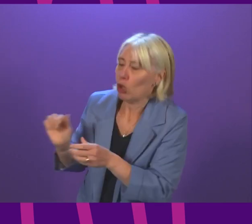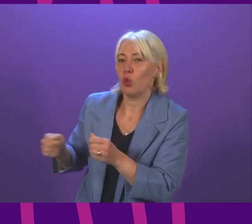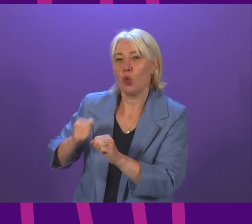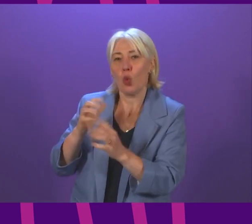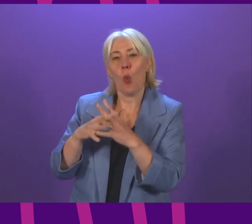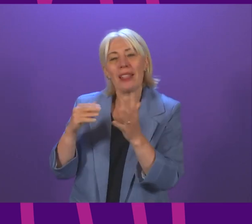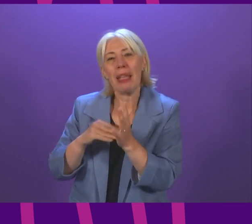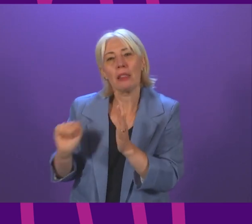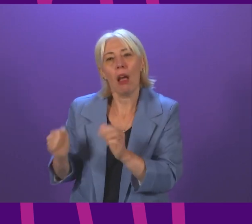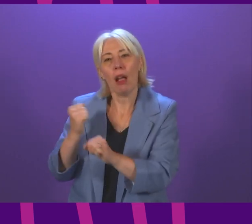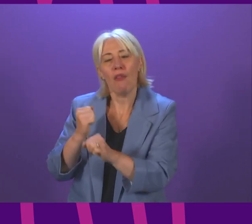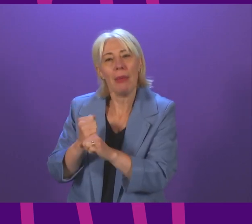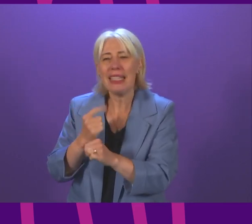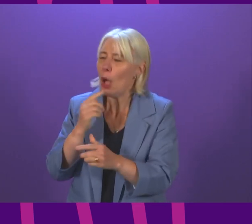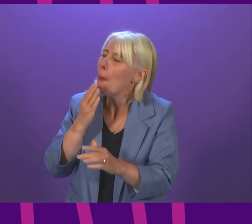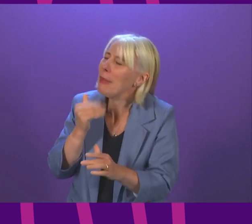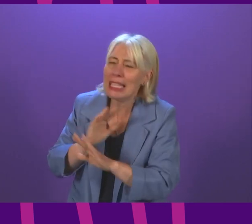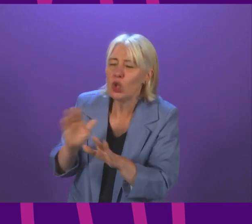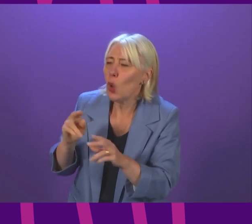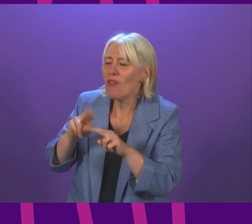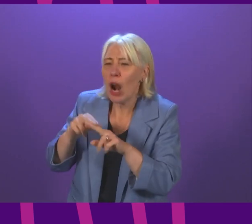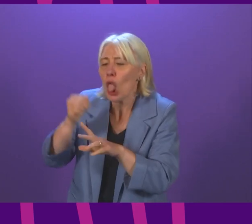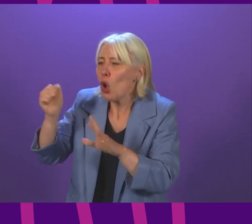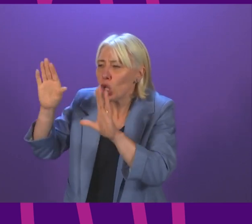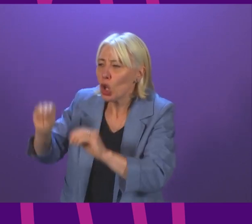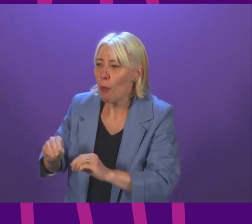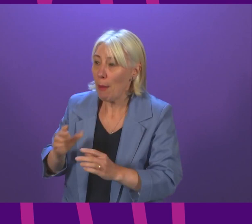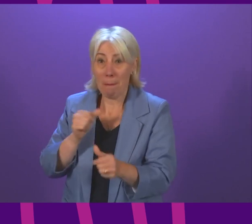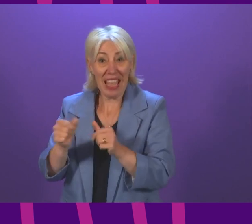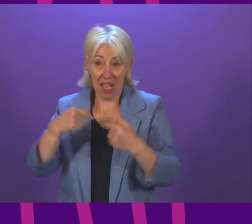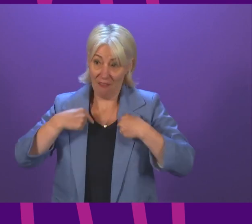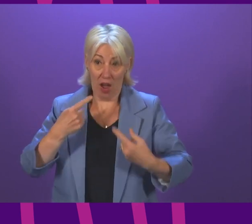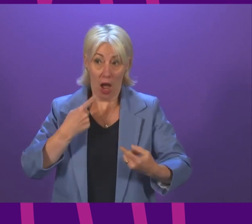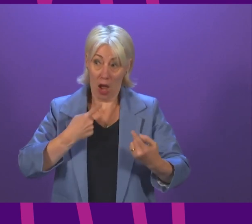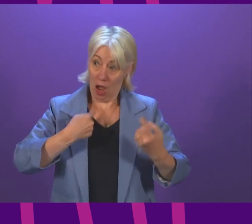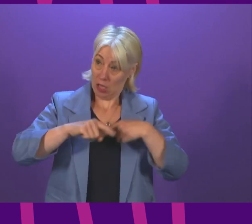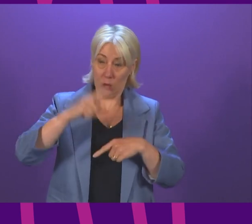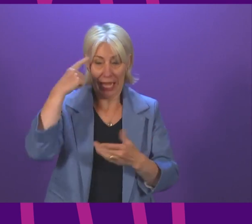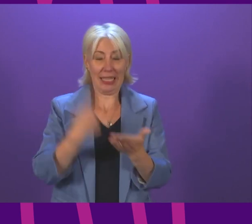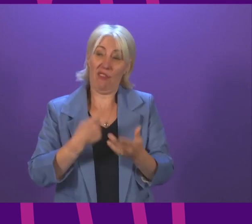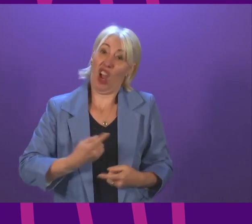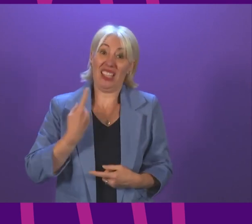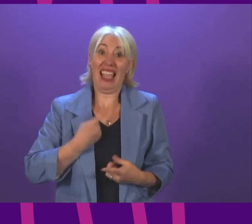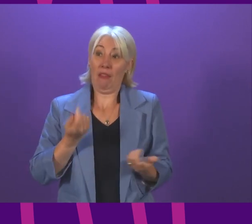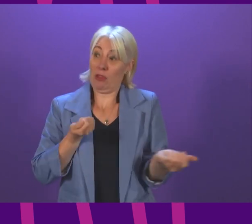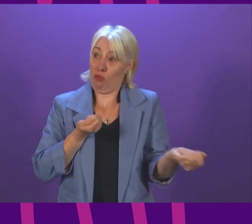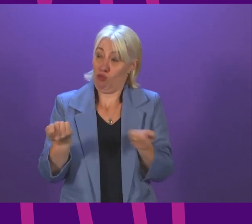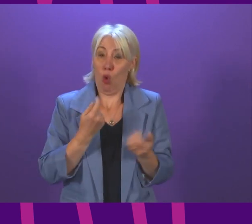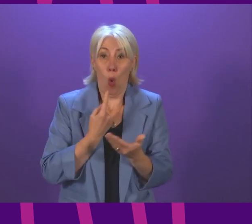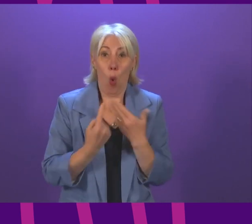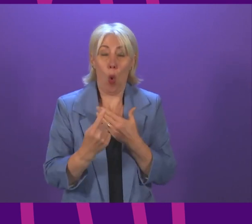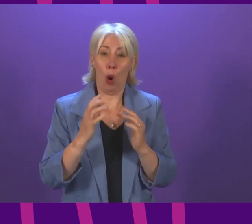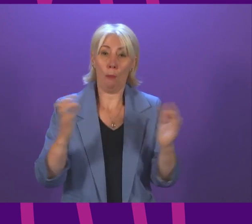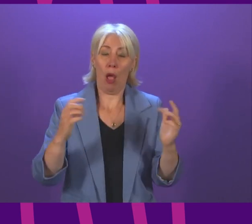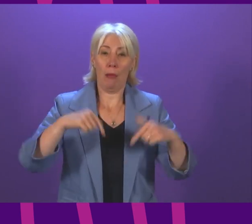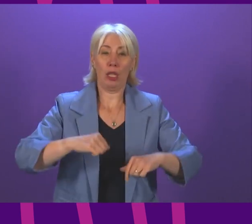much much better if we could take these decisions here in this democratically elected parliament in Scotland so perhaps if Labour are serious about these